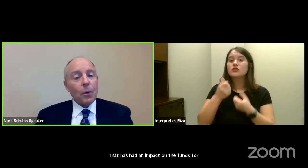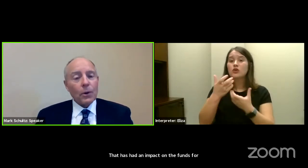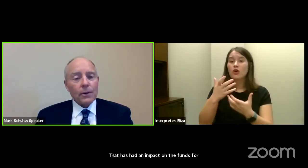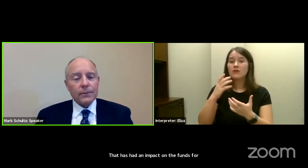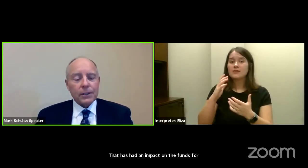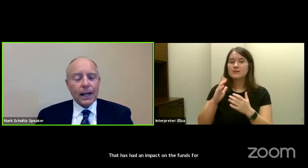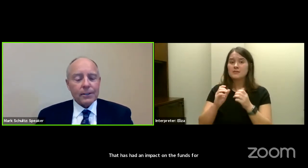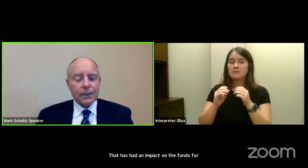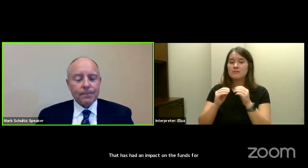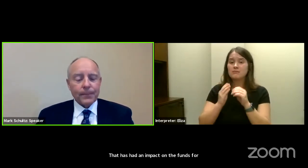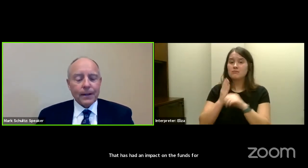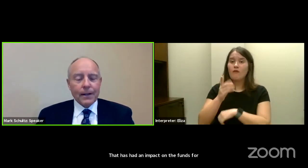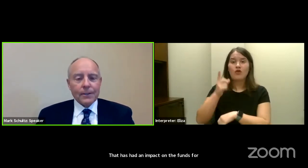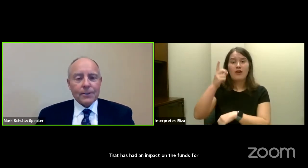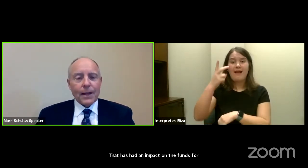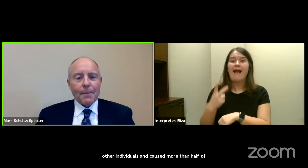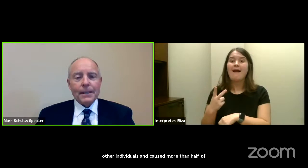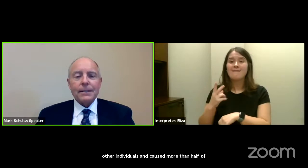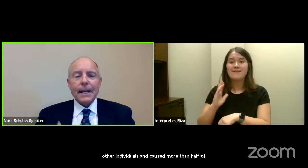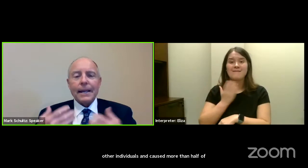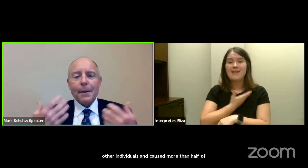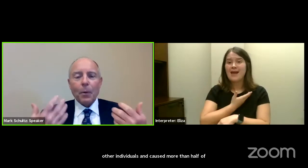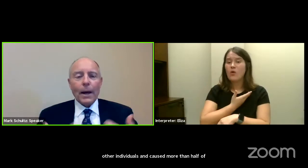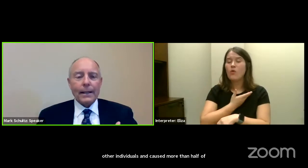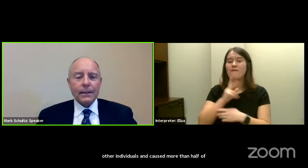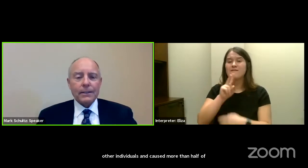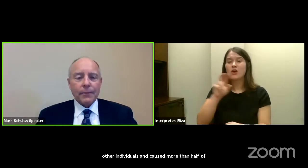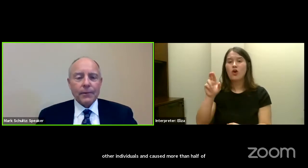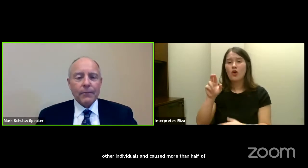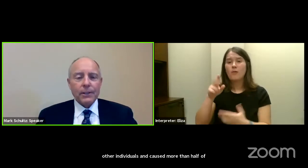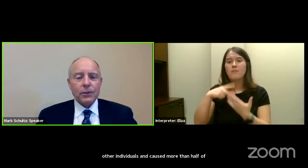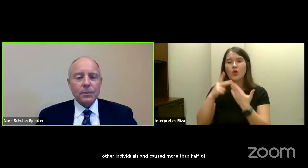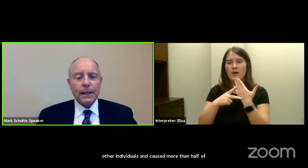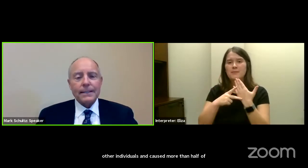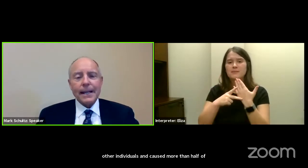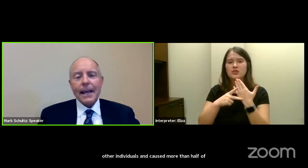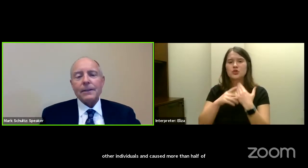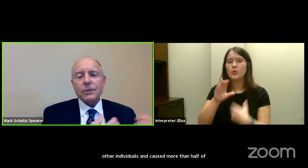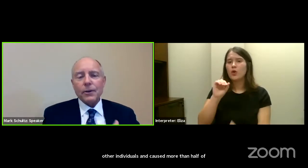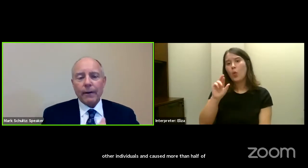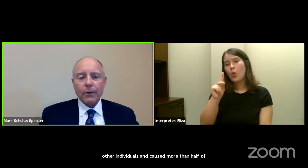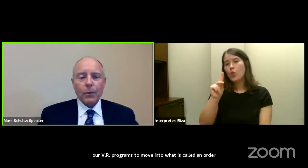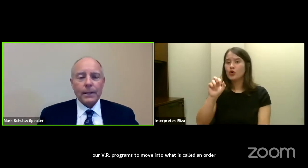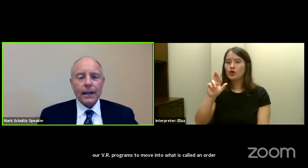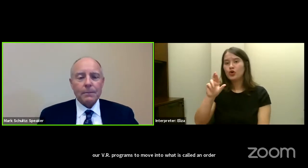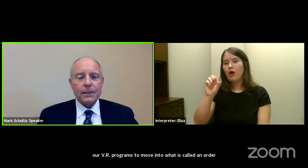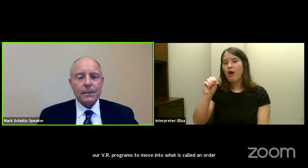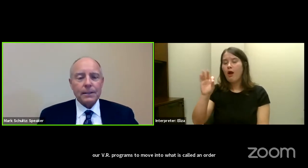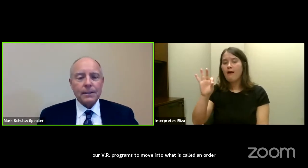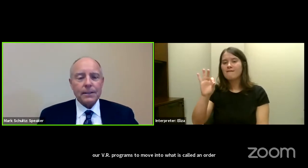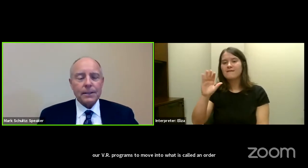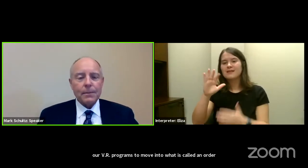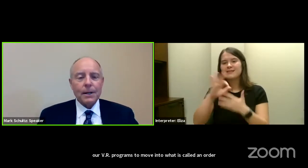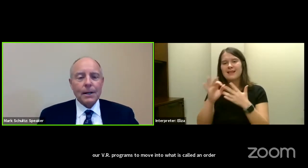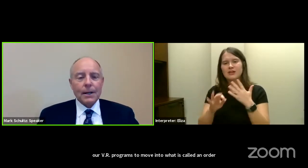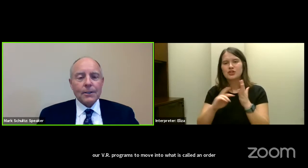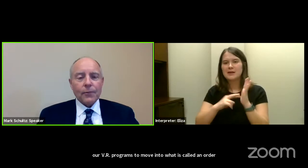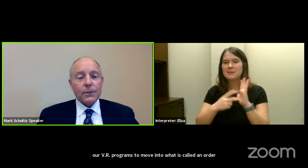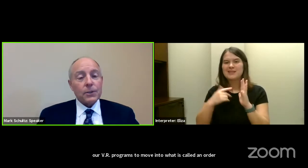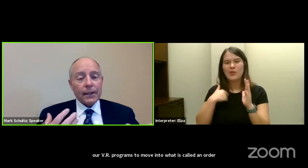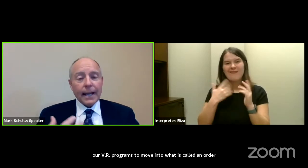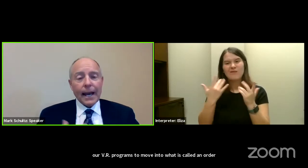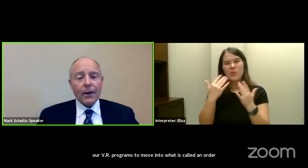what's called an order of selection. So that means that they keep a waiting list of individuals because they can't serve everyone that comes into the system.